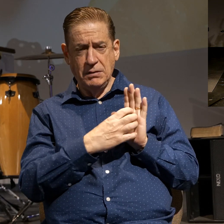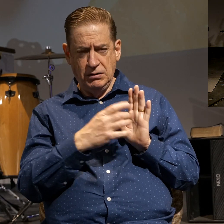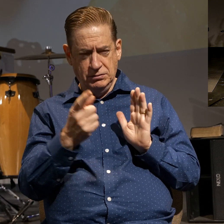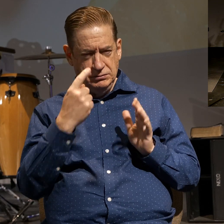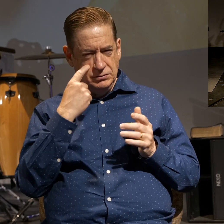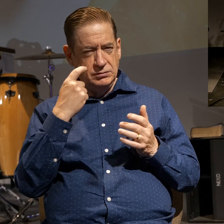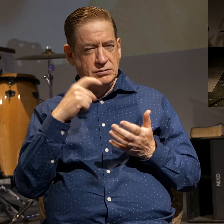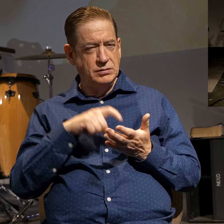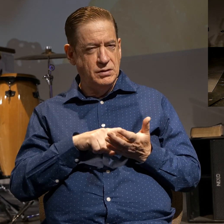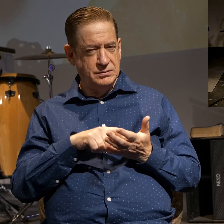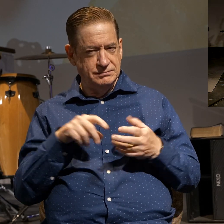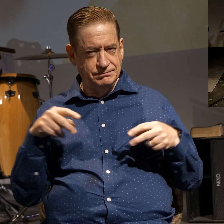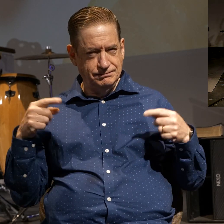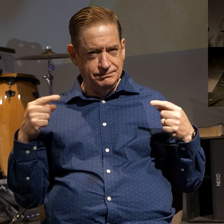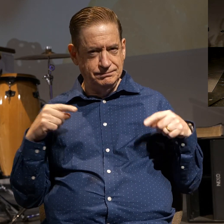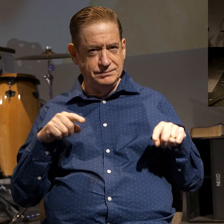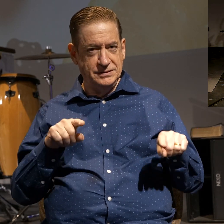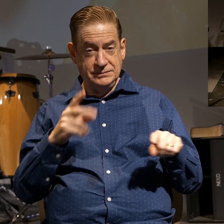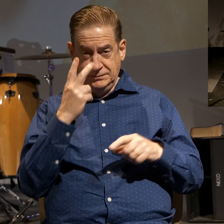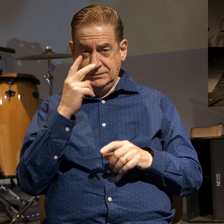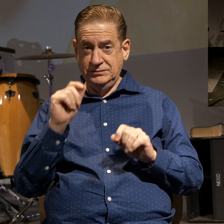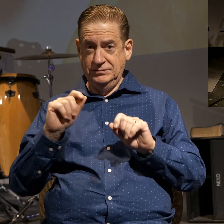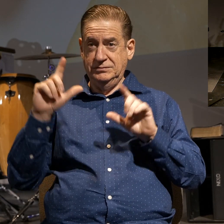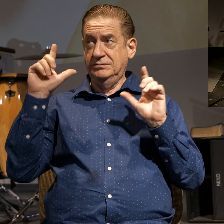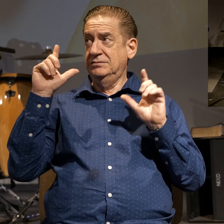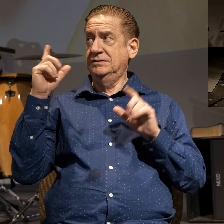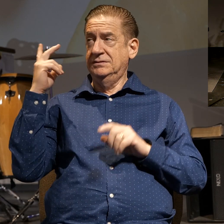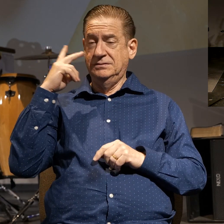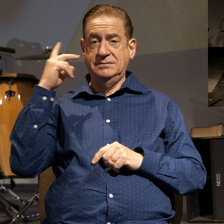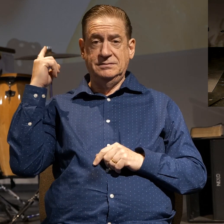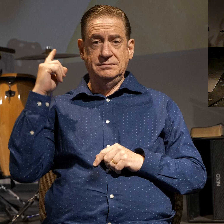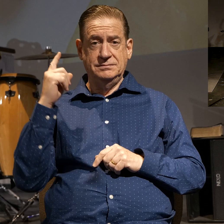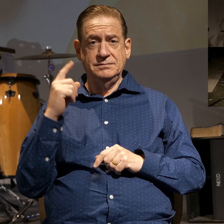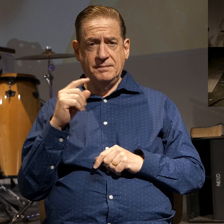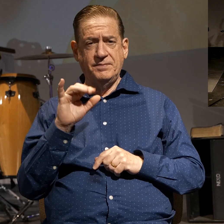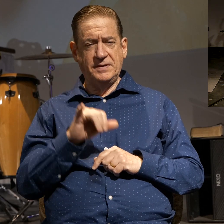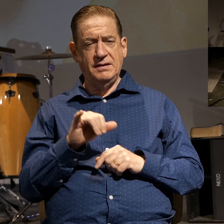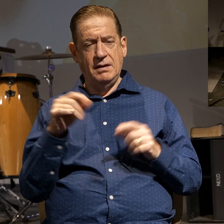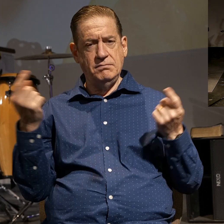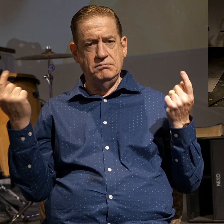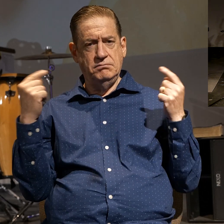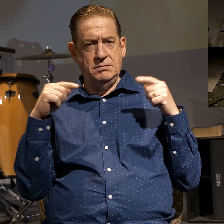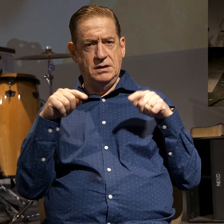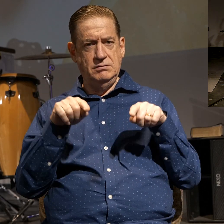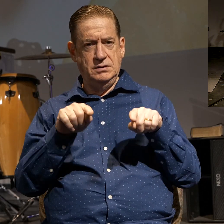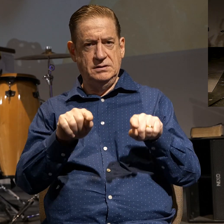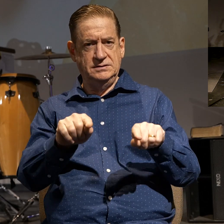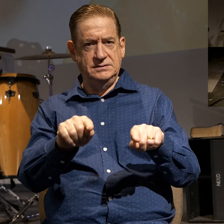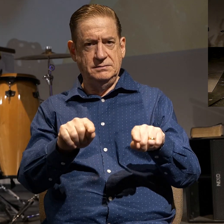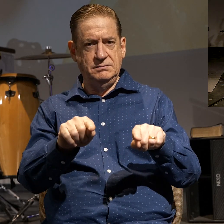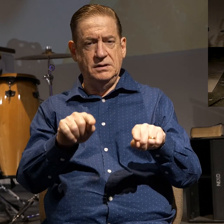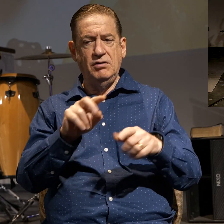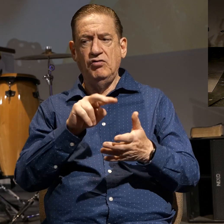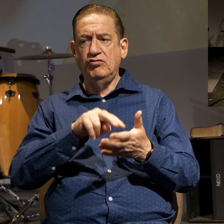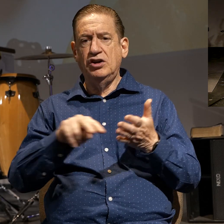on your notes. It'll also be up on the screen there. You can see on the screen the parallelism in verse 16, in